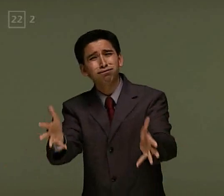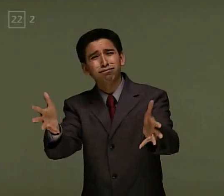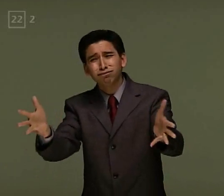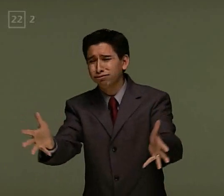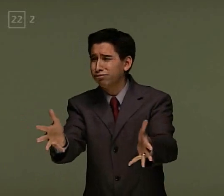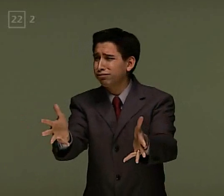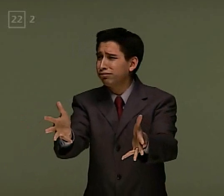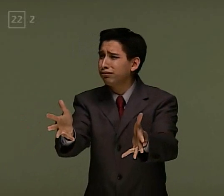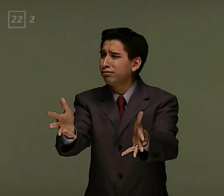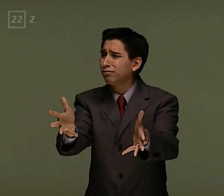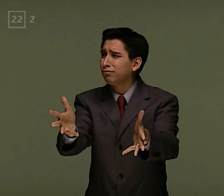out for the pain.